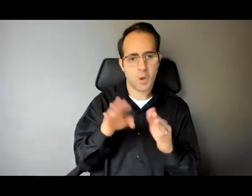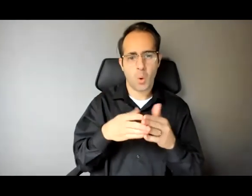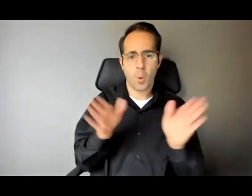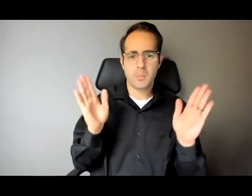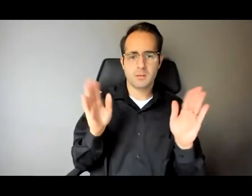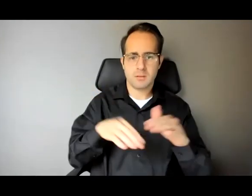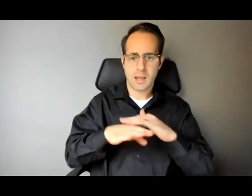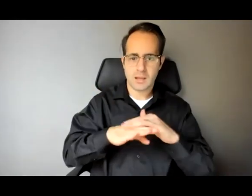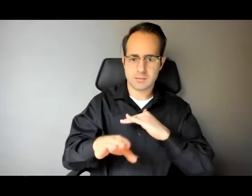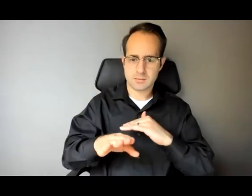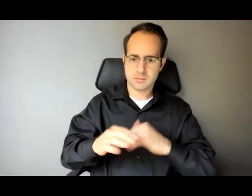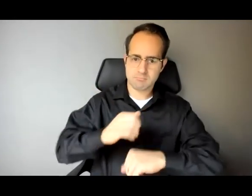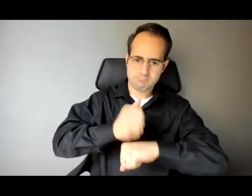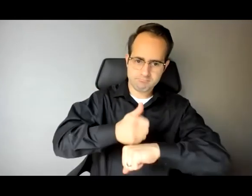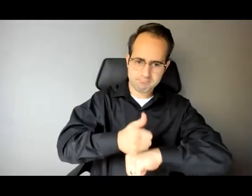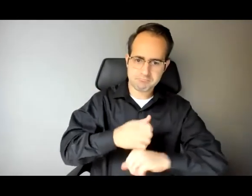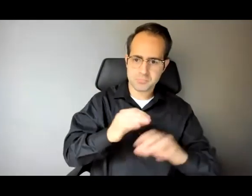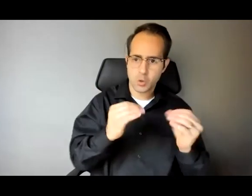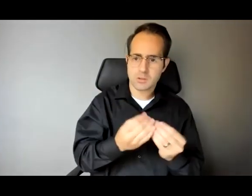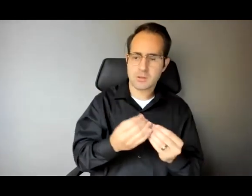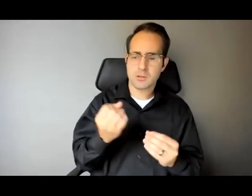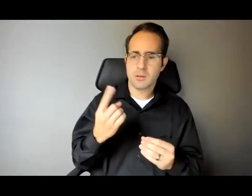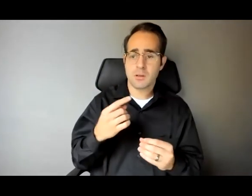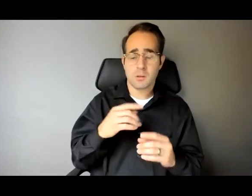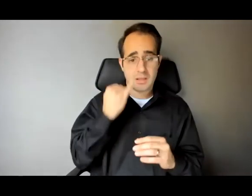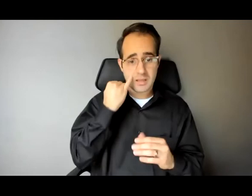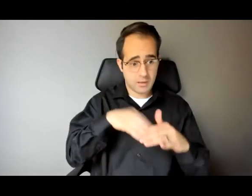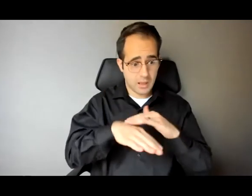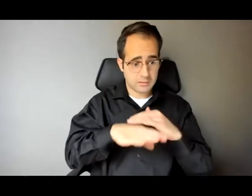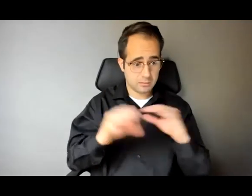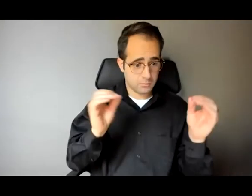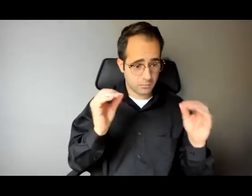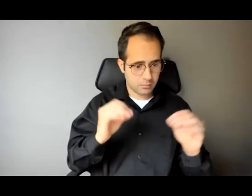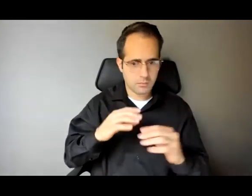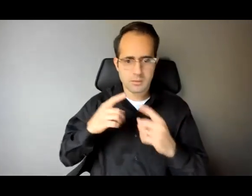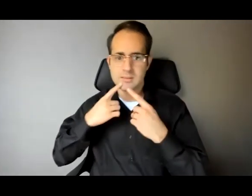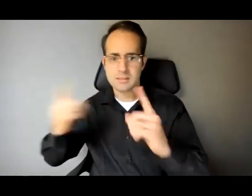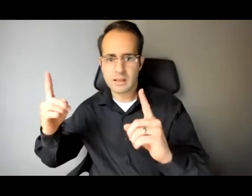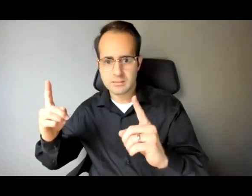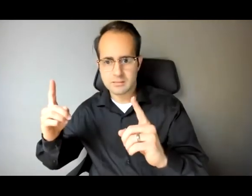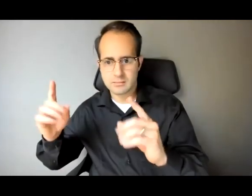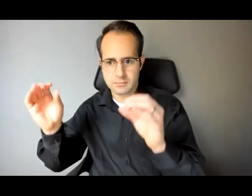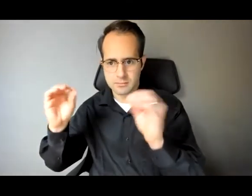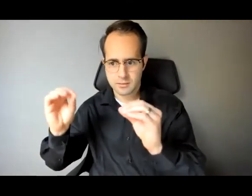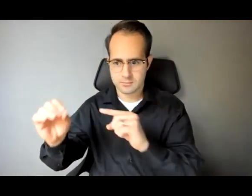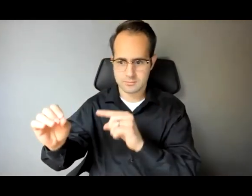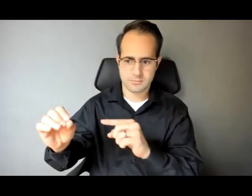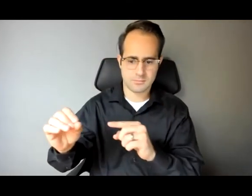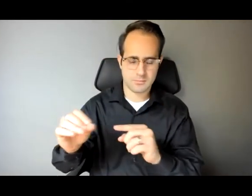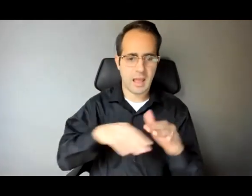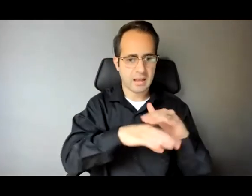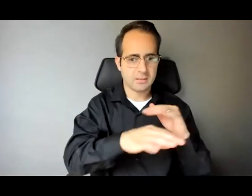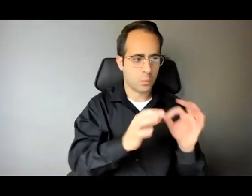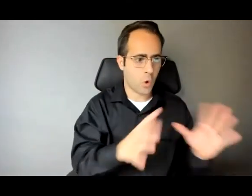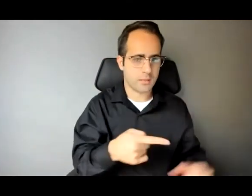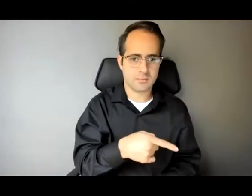but we also know access without success is useless as the great Terrell straight horn once wrote what I